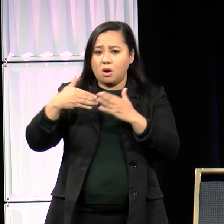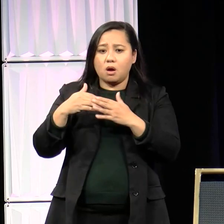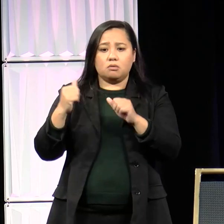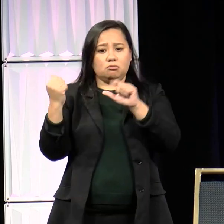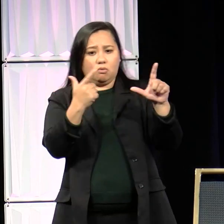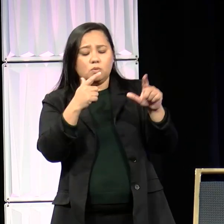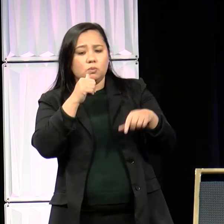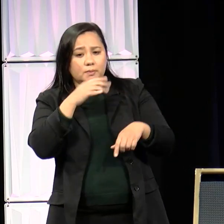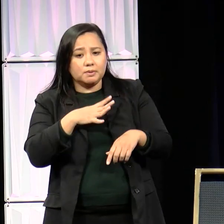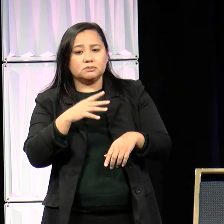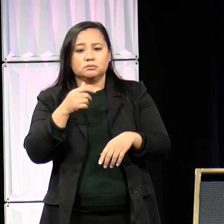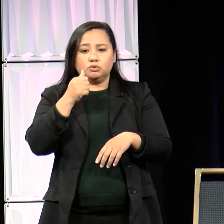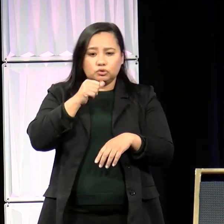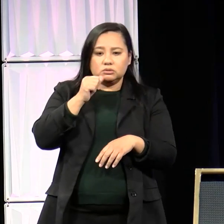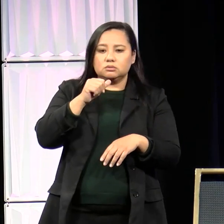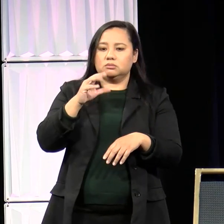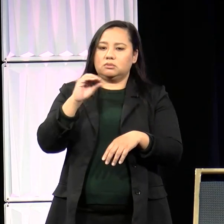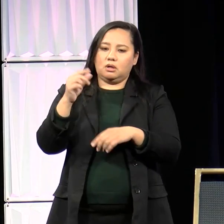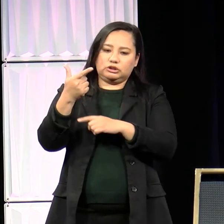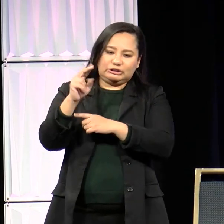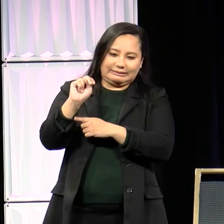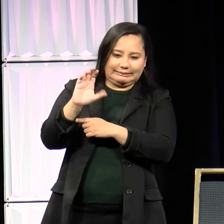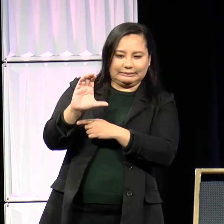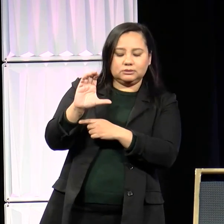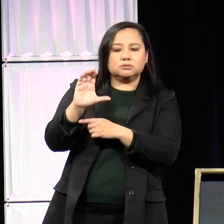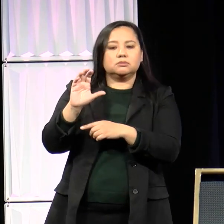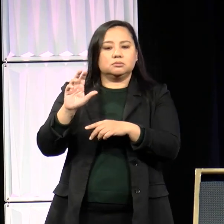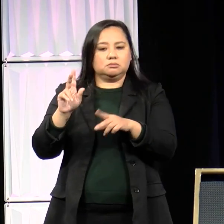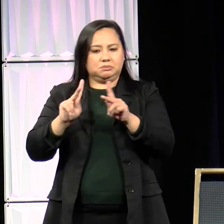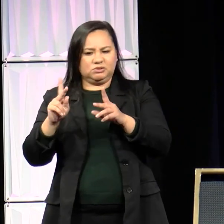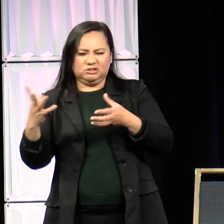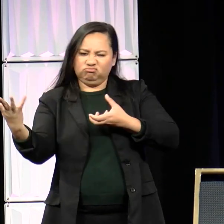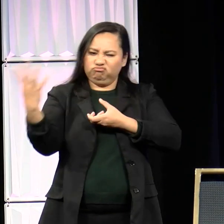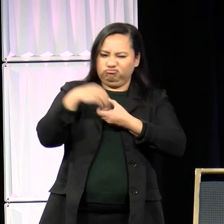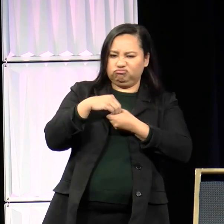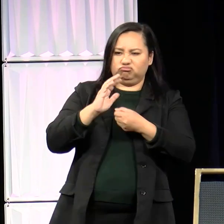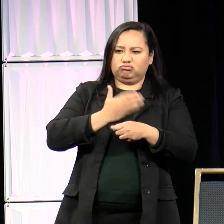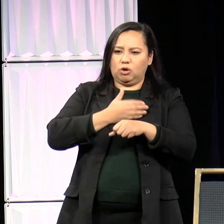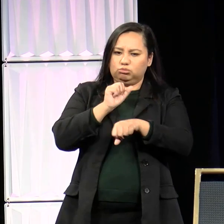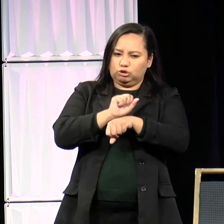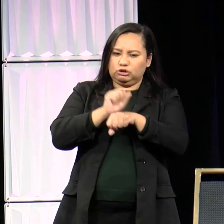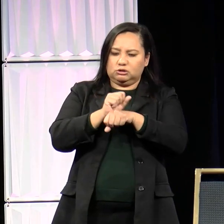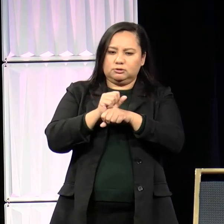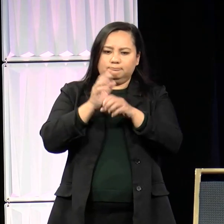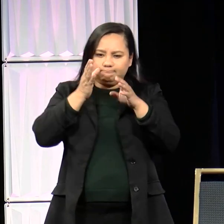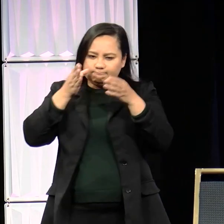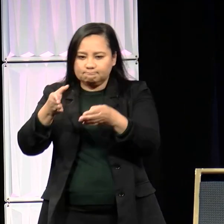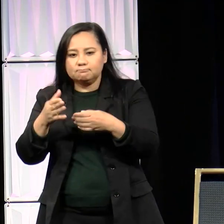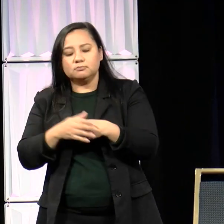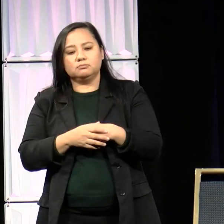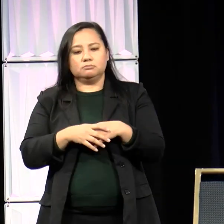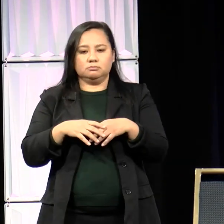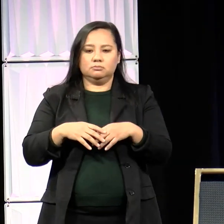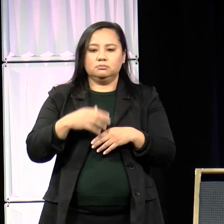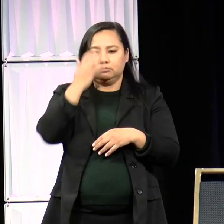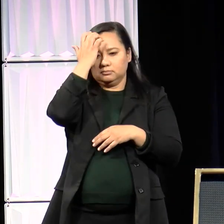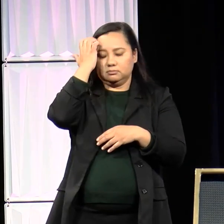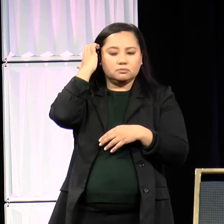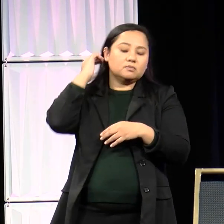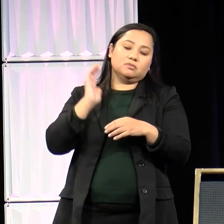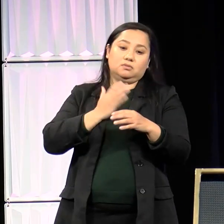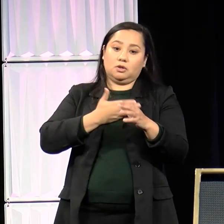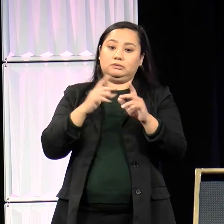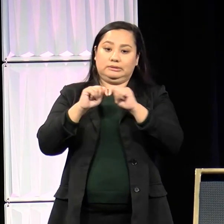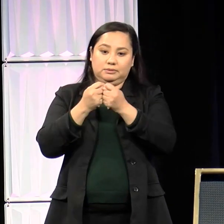reproductive, racial justice, gender justice, and equity work that we do. Recently, I and a team of amazing young black advocates from Girls for Gender